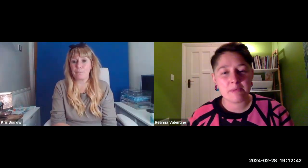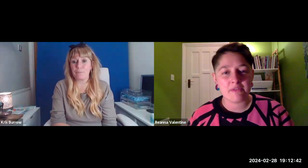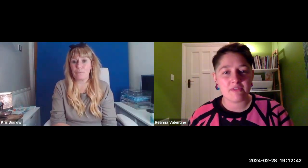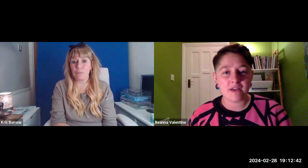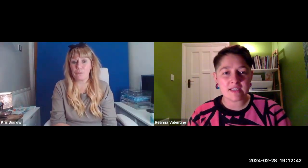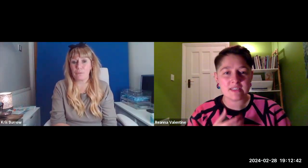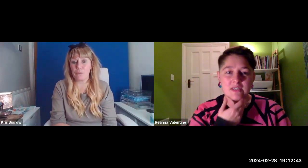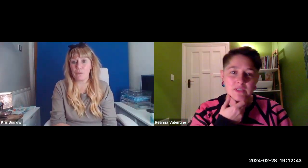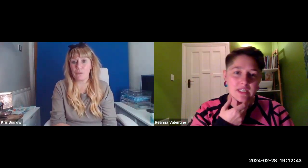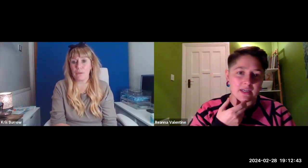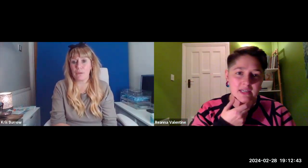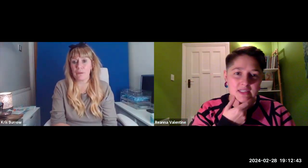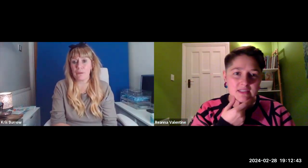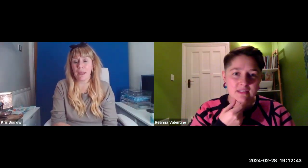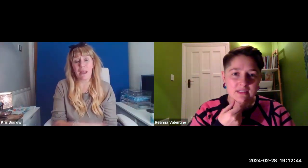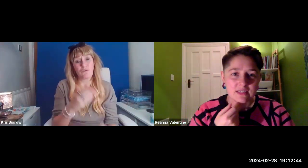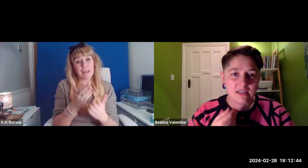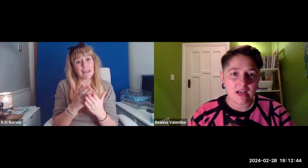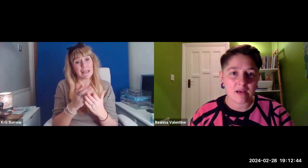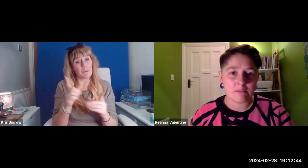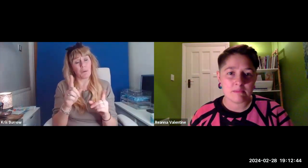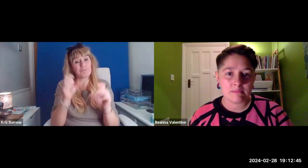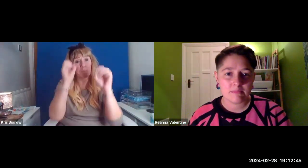And it's a bit of a fantasy, really, I guess.